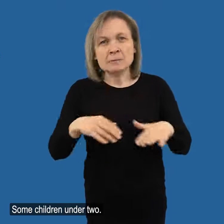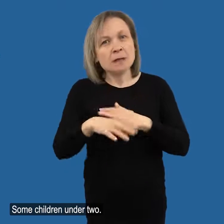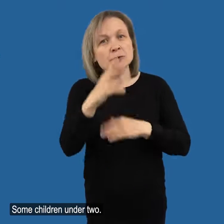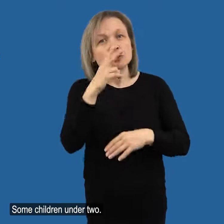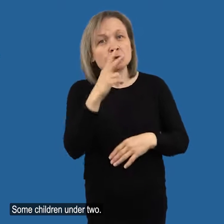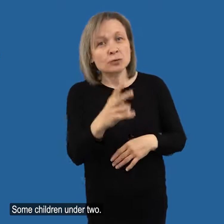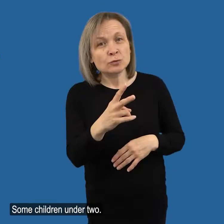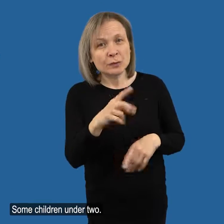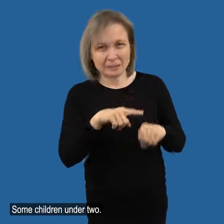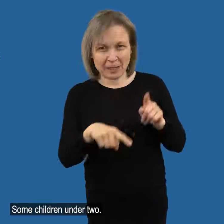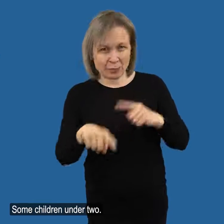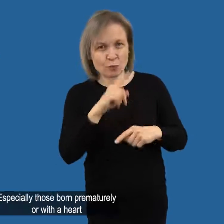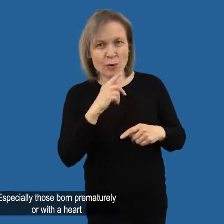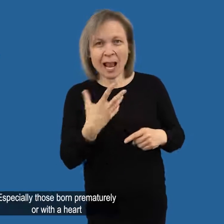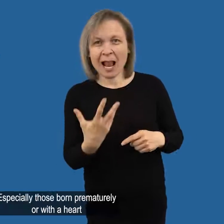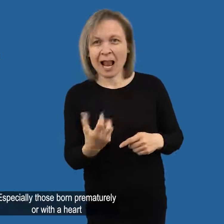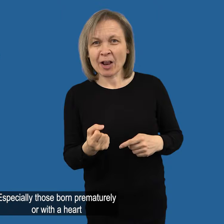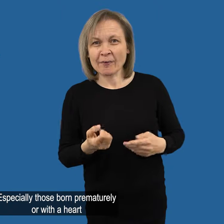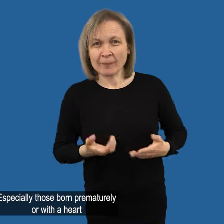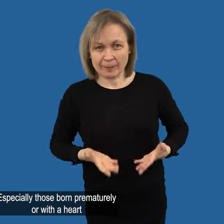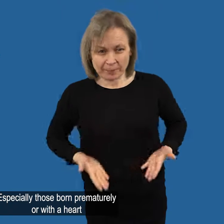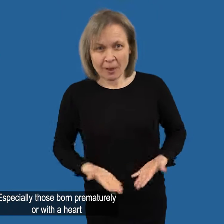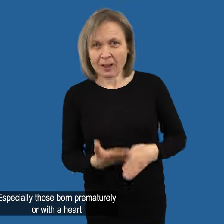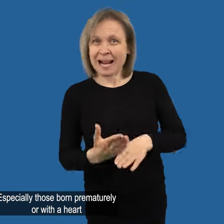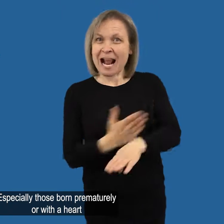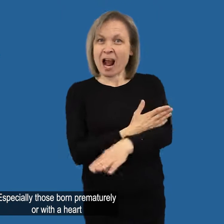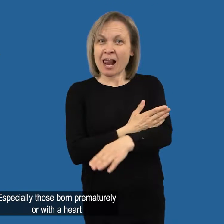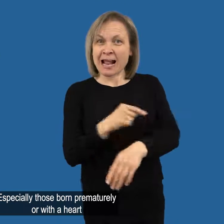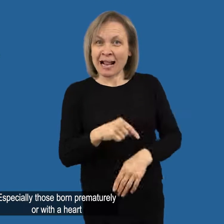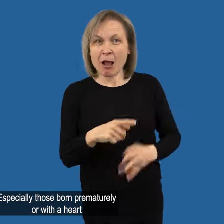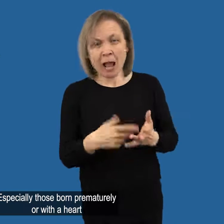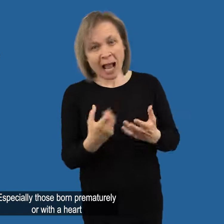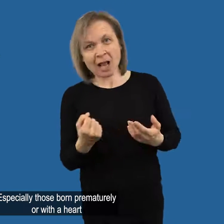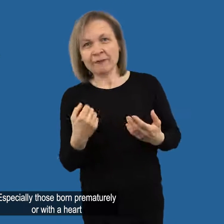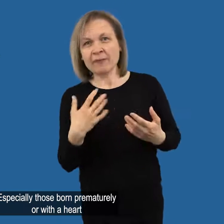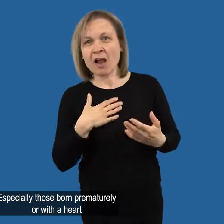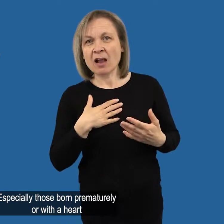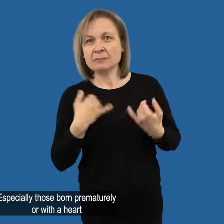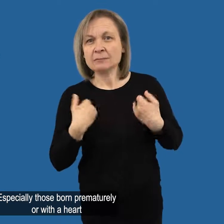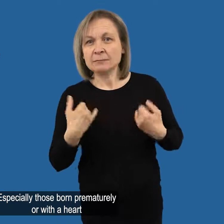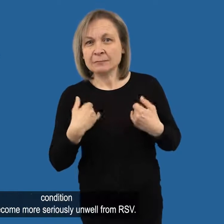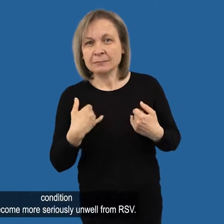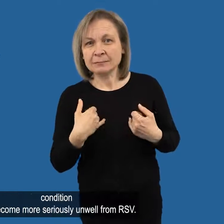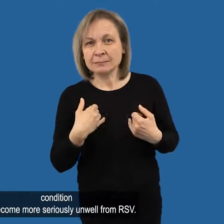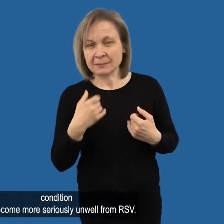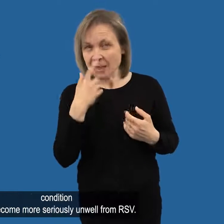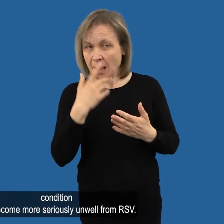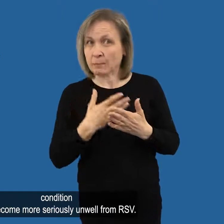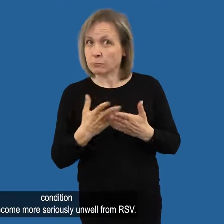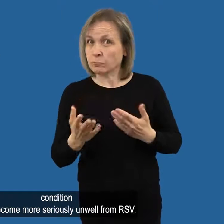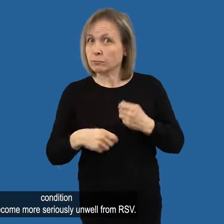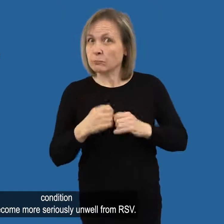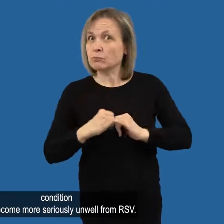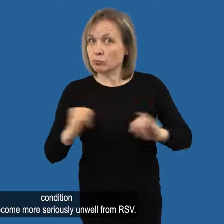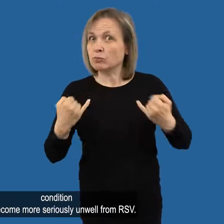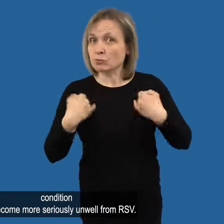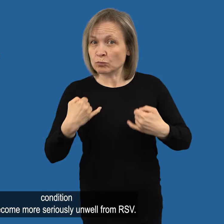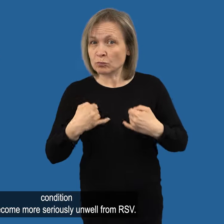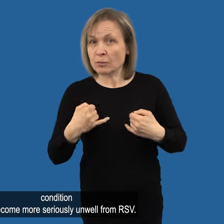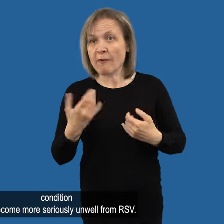Some children under 2, especially those born prematurely or with a heart condition, can become more seriously unwell